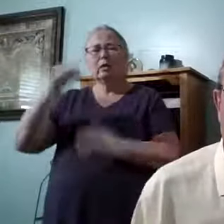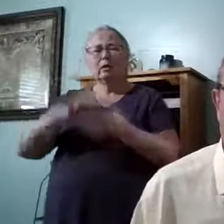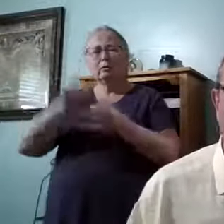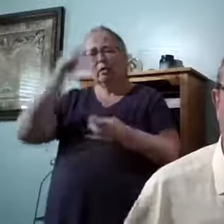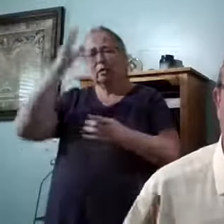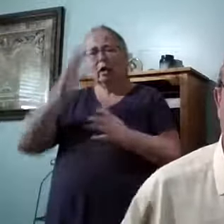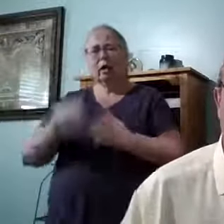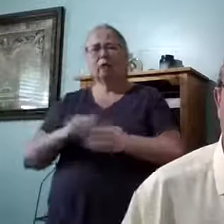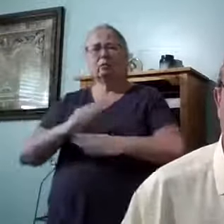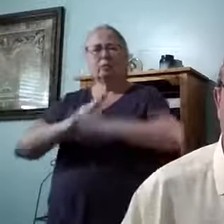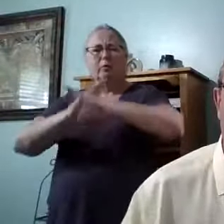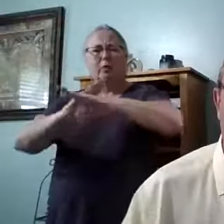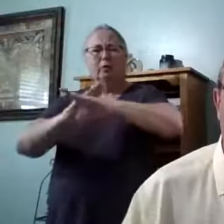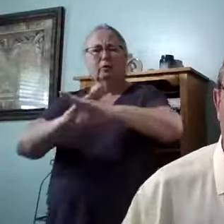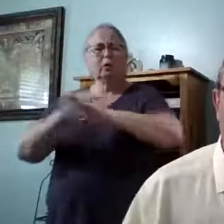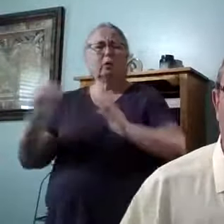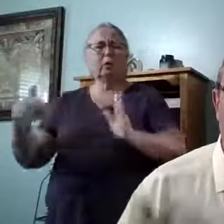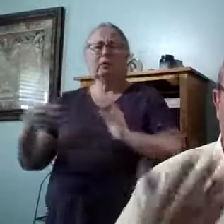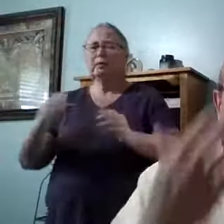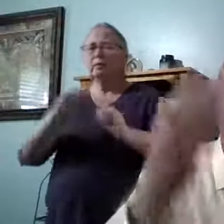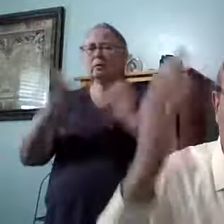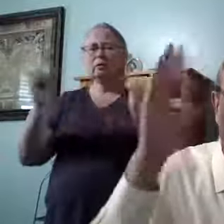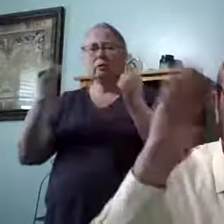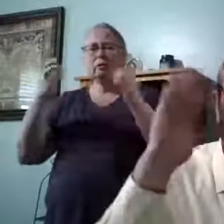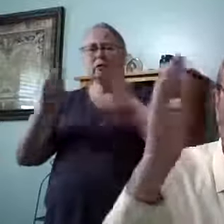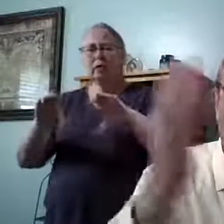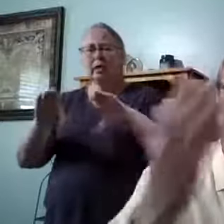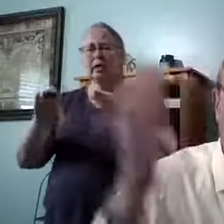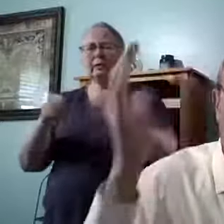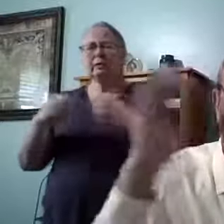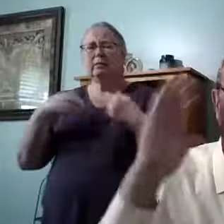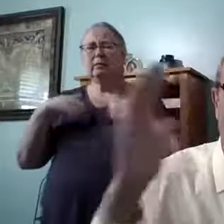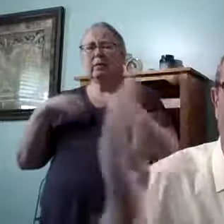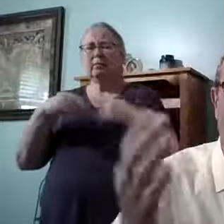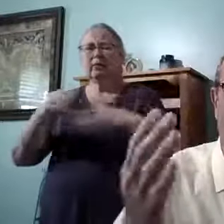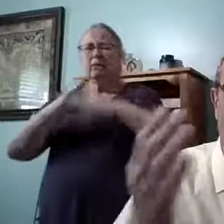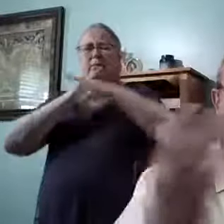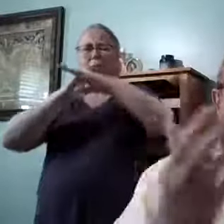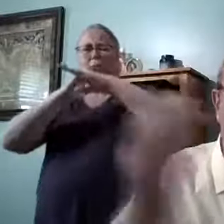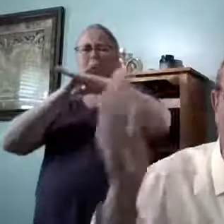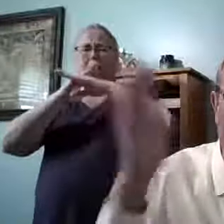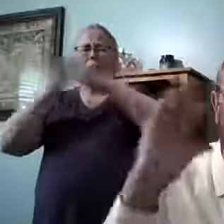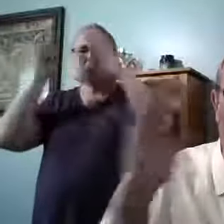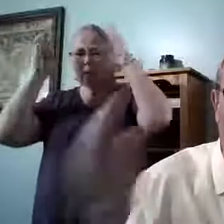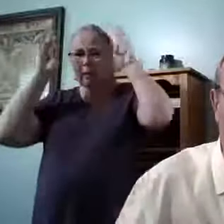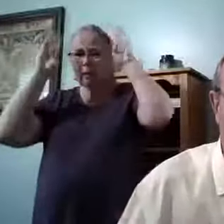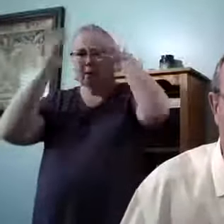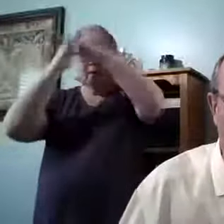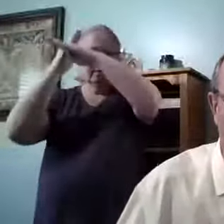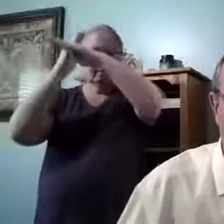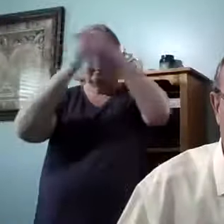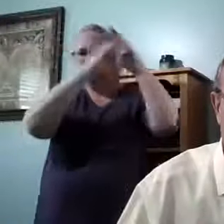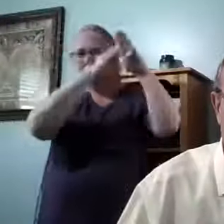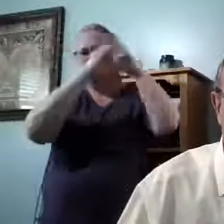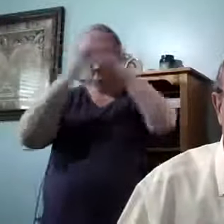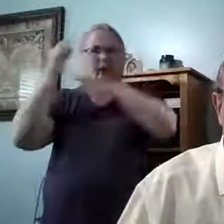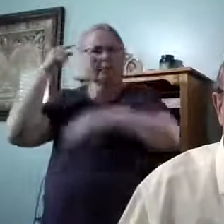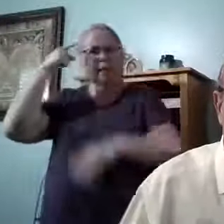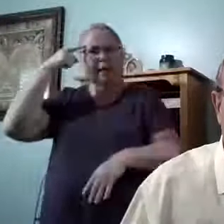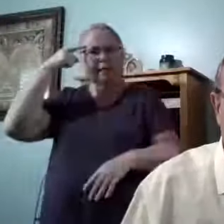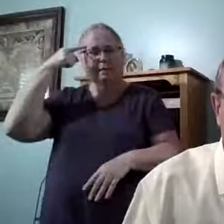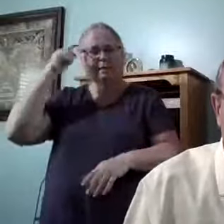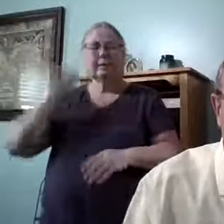against him. So it has no chance. And so we've got to keep that guard around our brain, that guard around our mind.